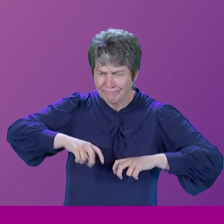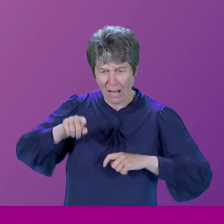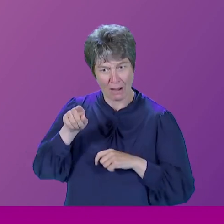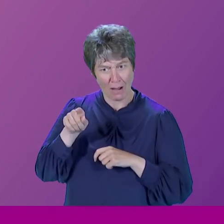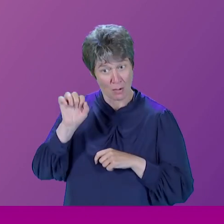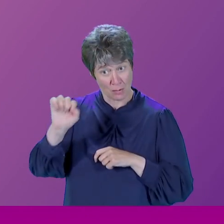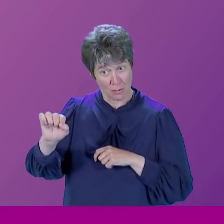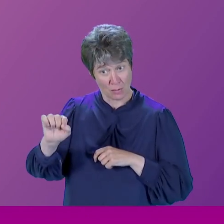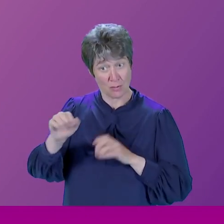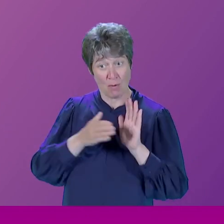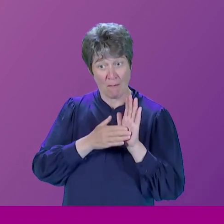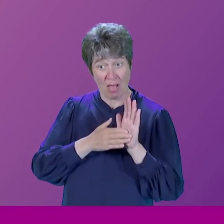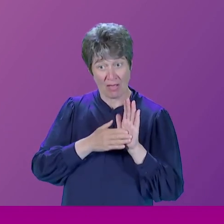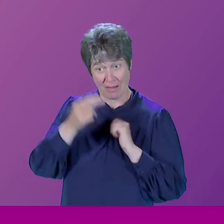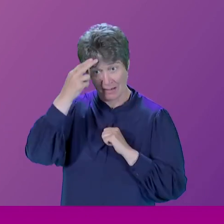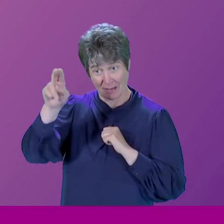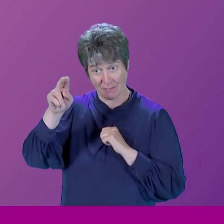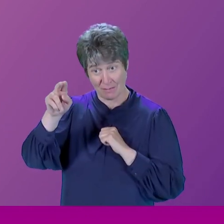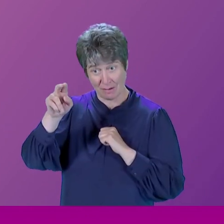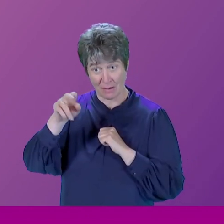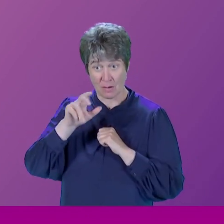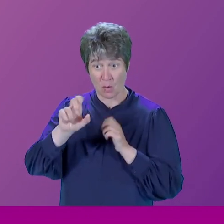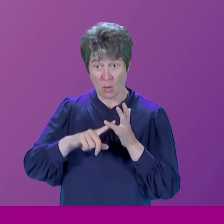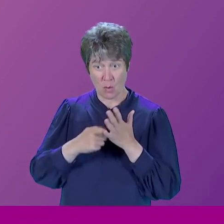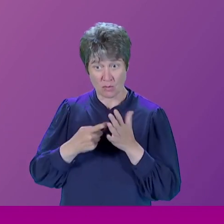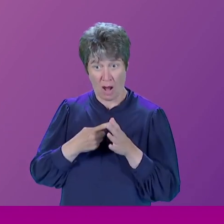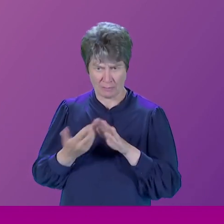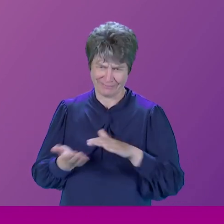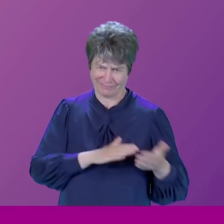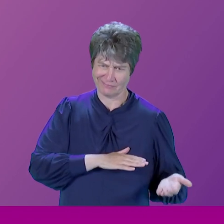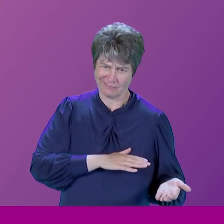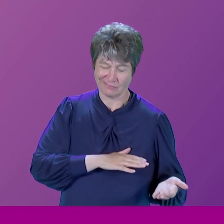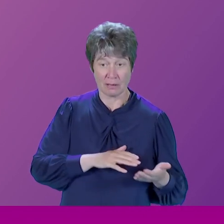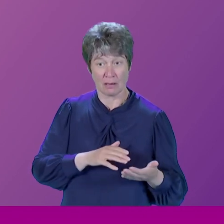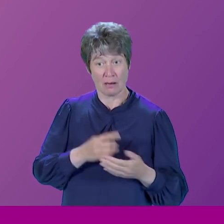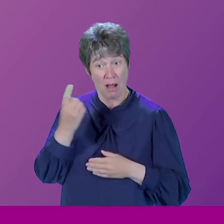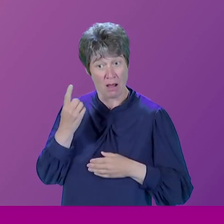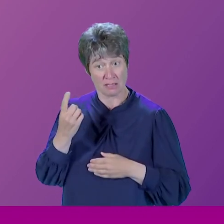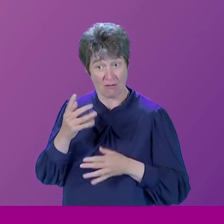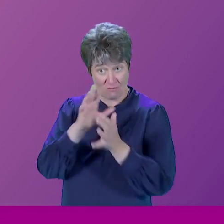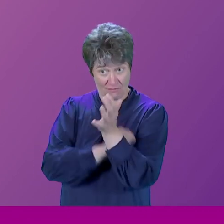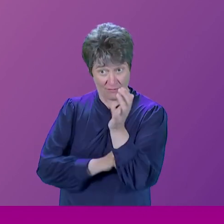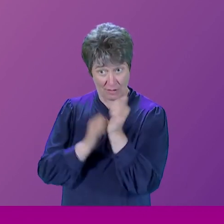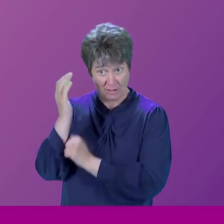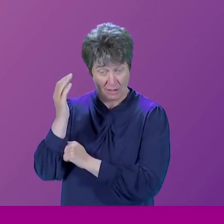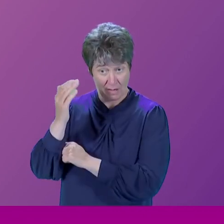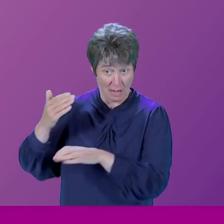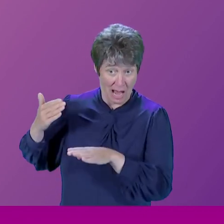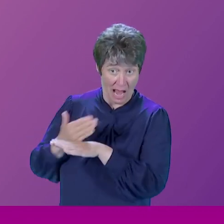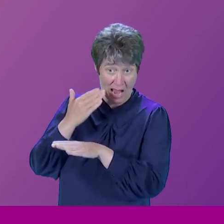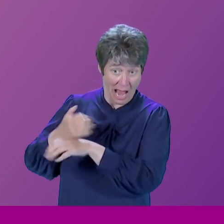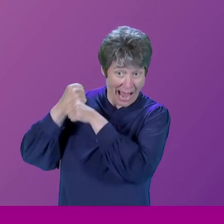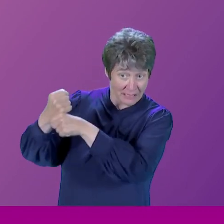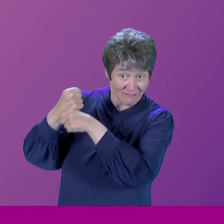your late mother, Cora, was a political activist. What I have found a bit surprising to find out was that, initially, her political